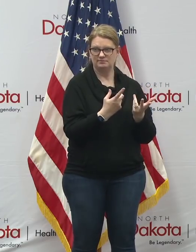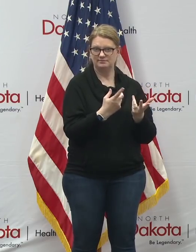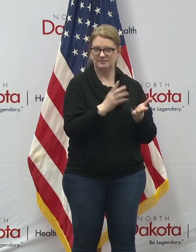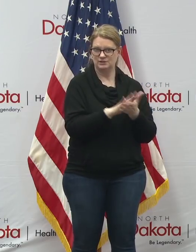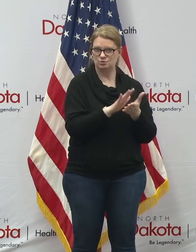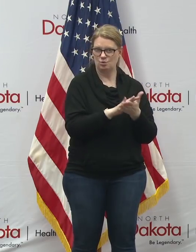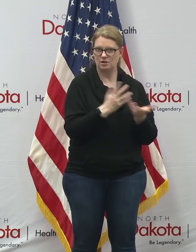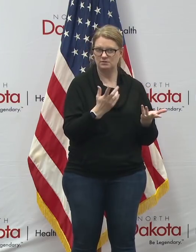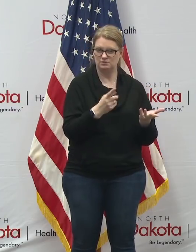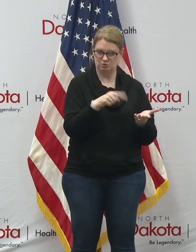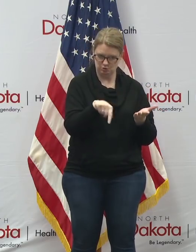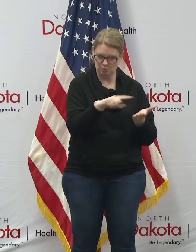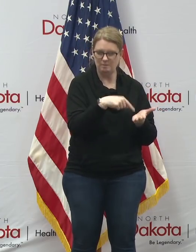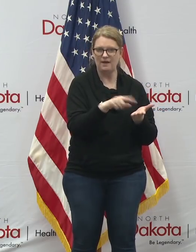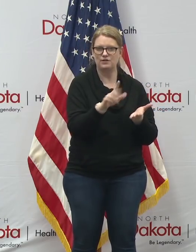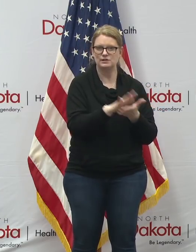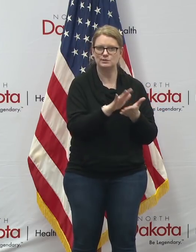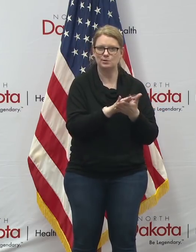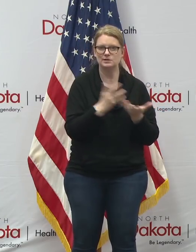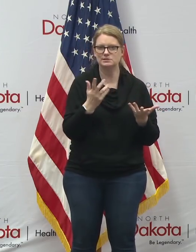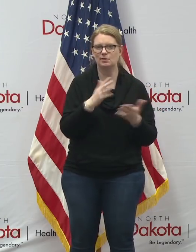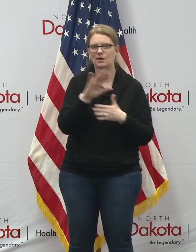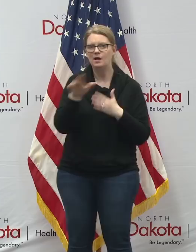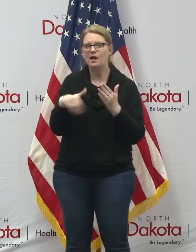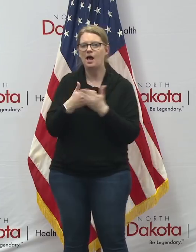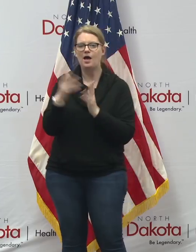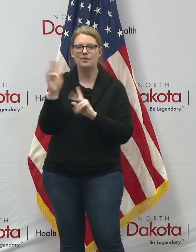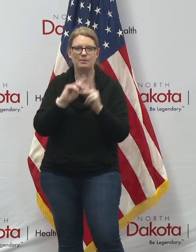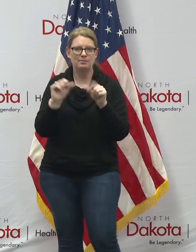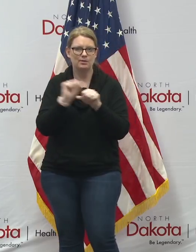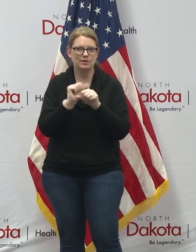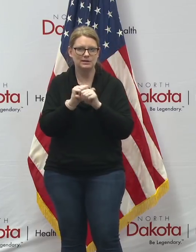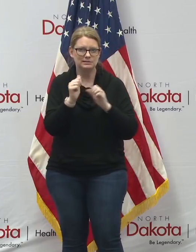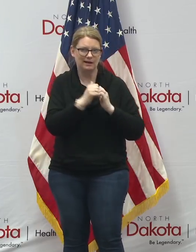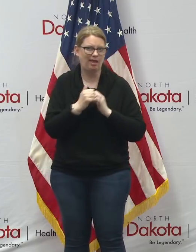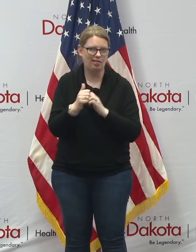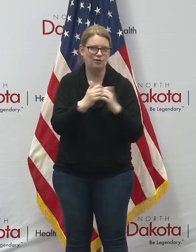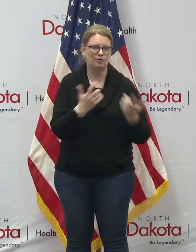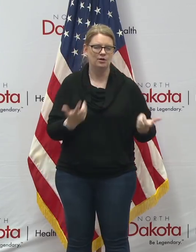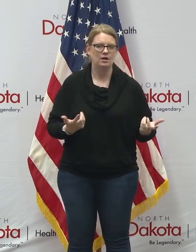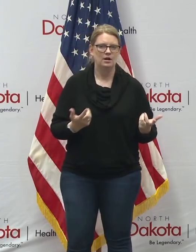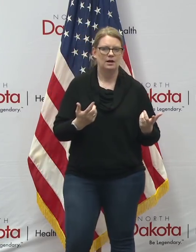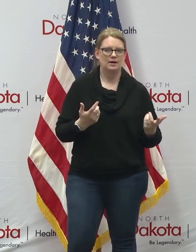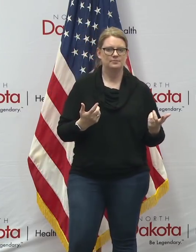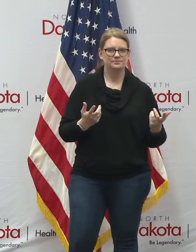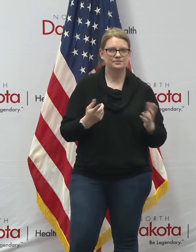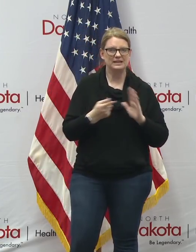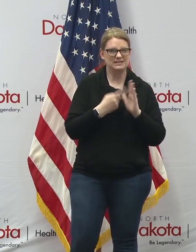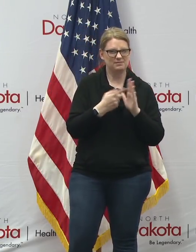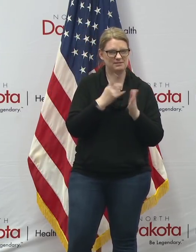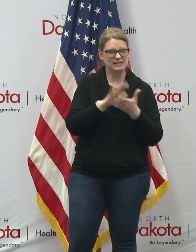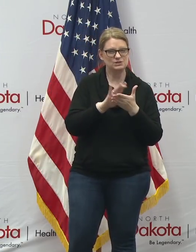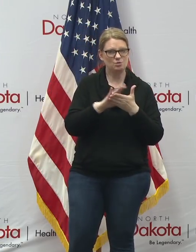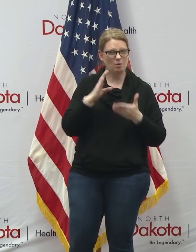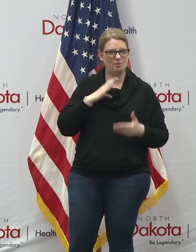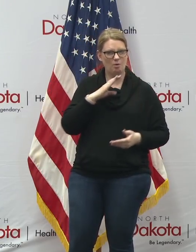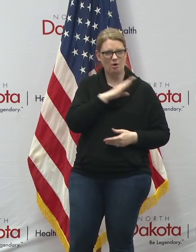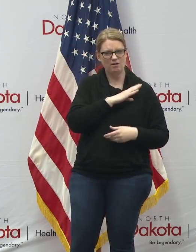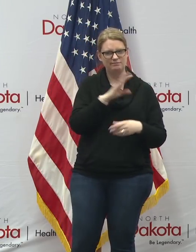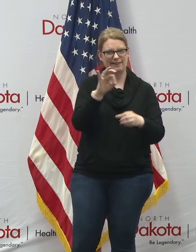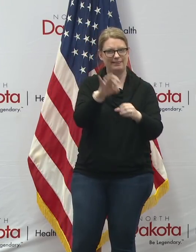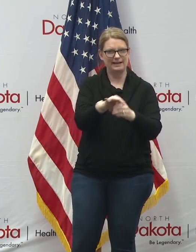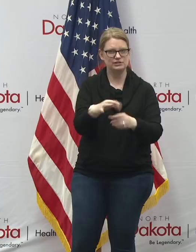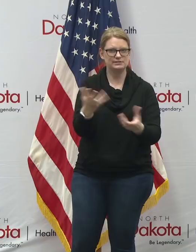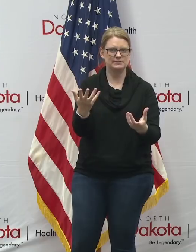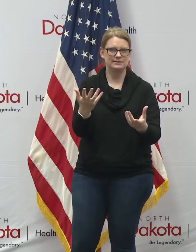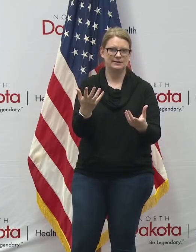uh the schools the working through their kids uh but it's possible with you know sometimes these school board elections were held uh in a